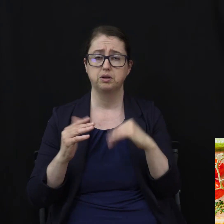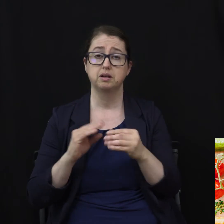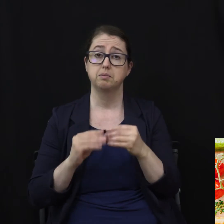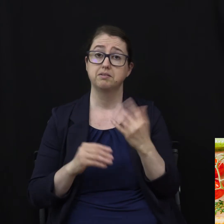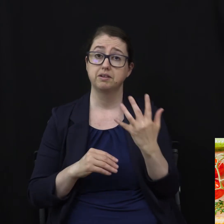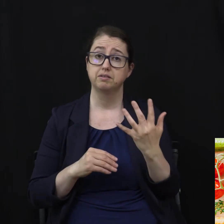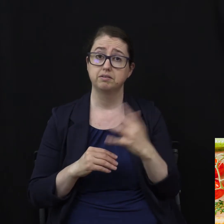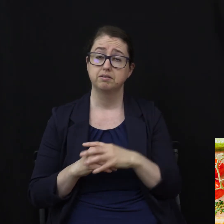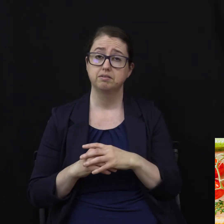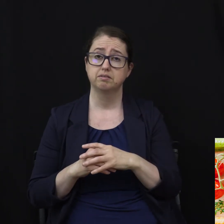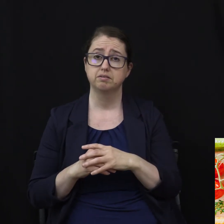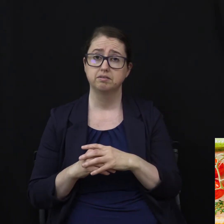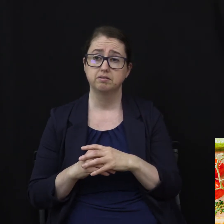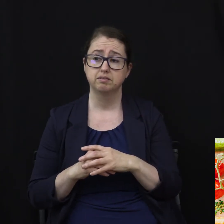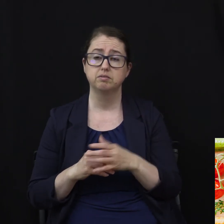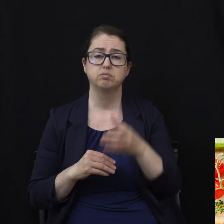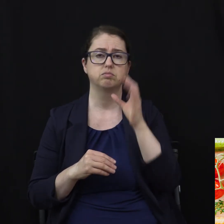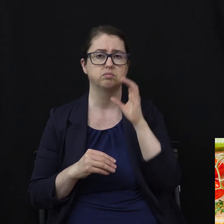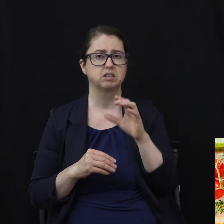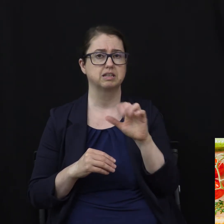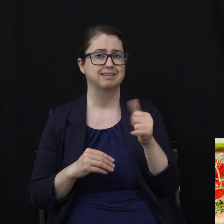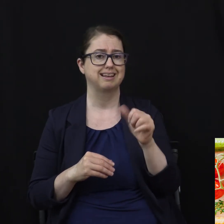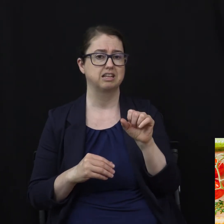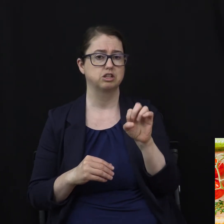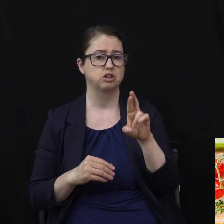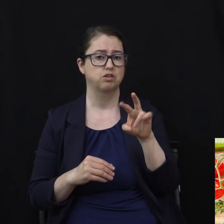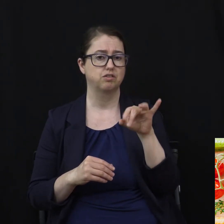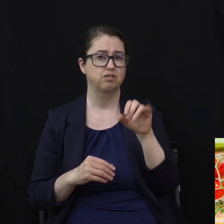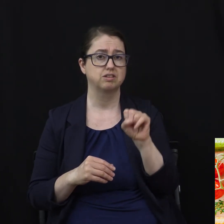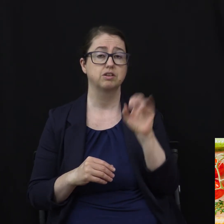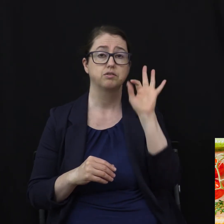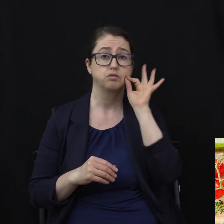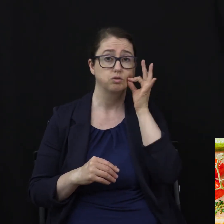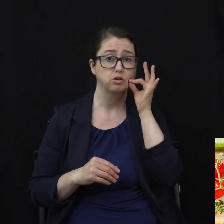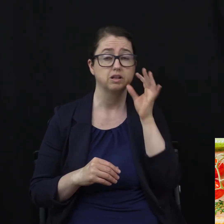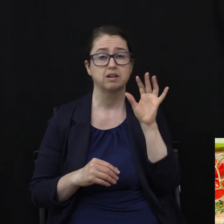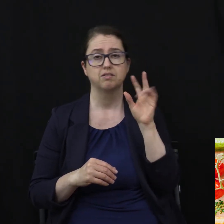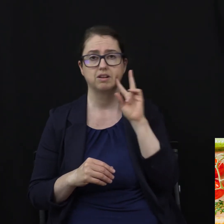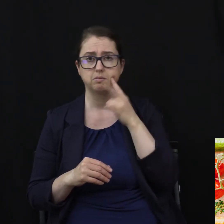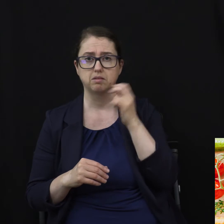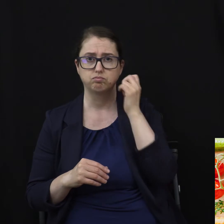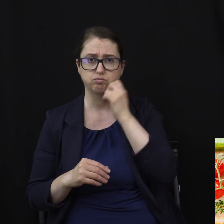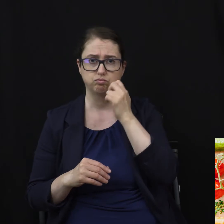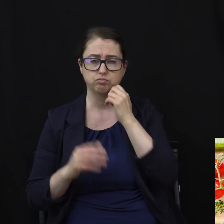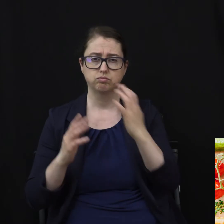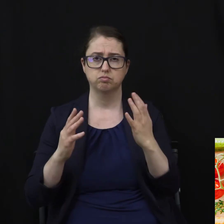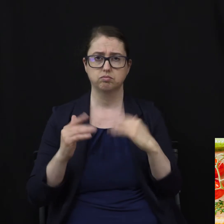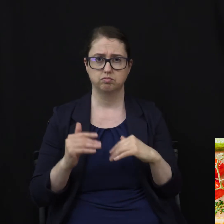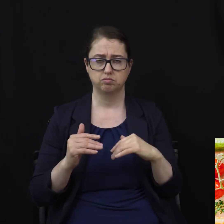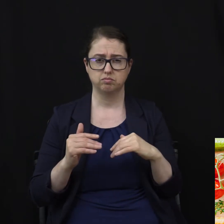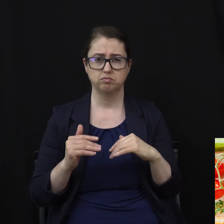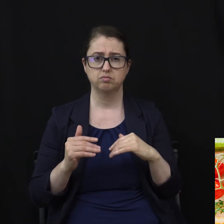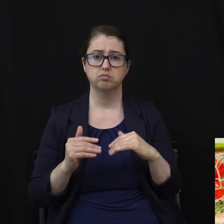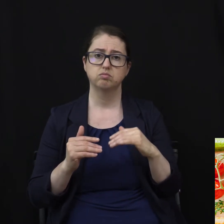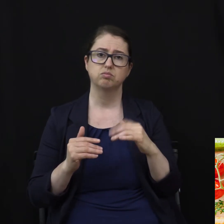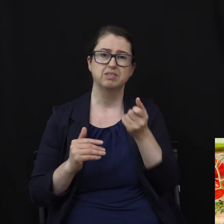10 servings of fruits and vegetables every single day. Number six, eat a handful of nuts each day.